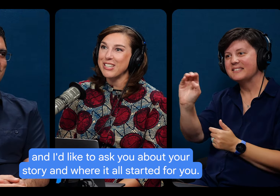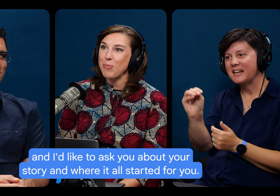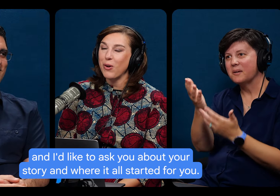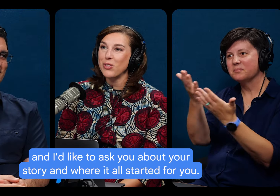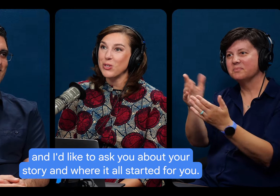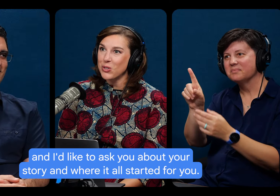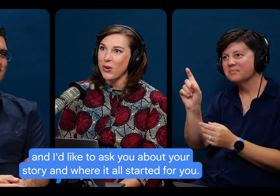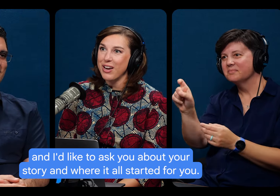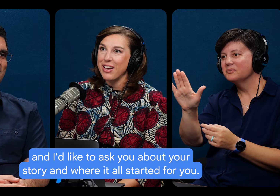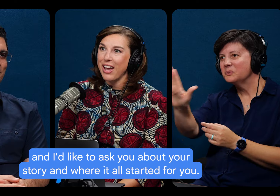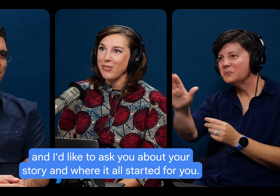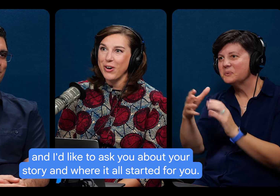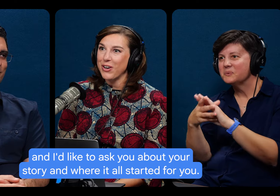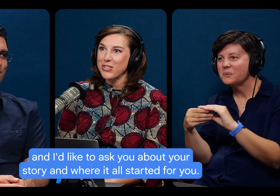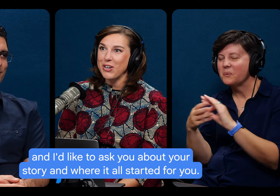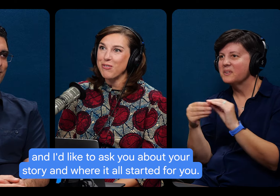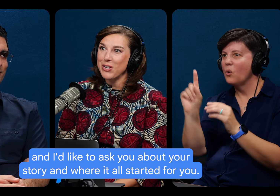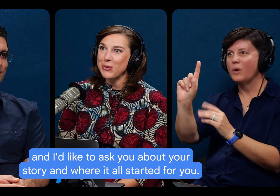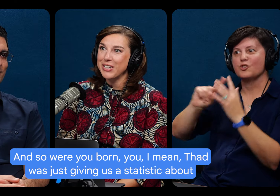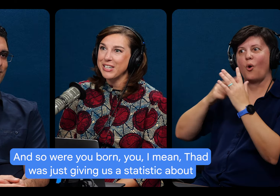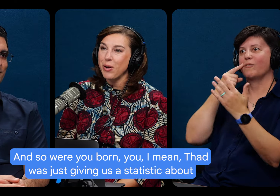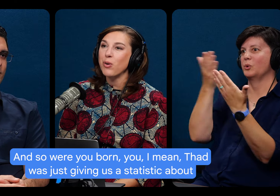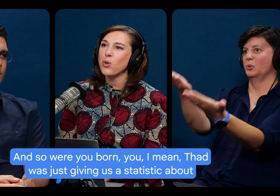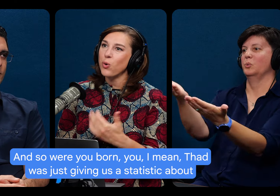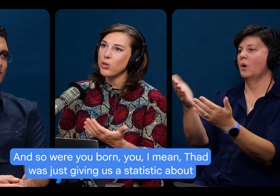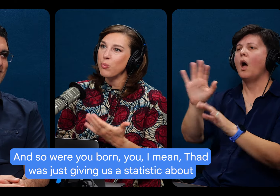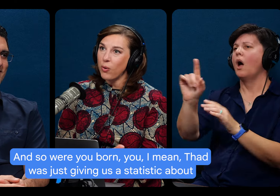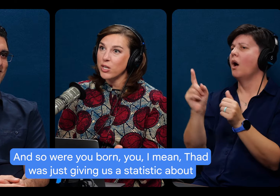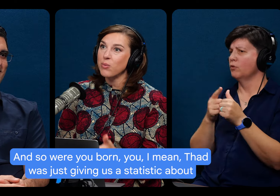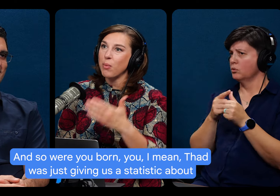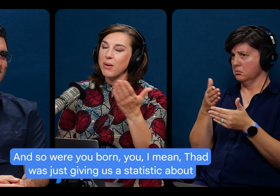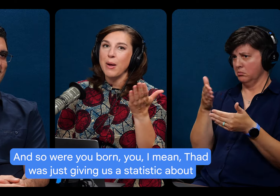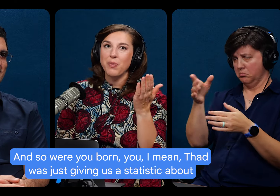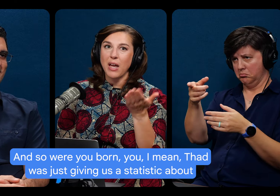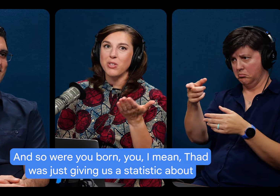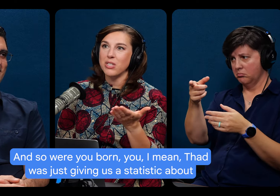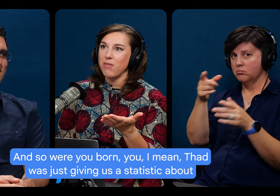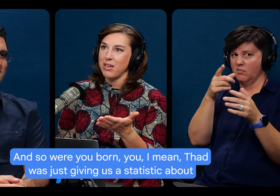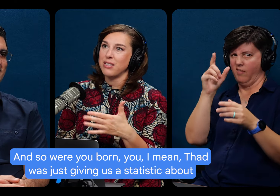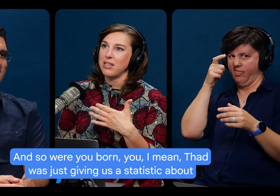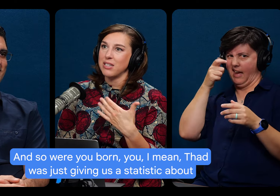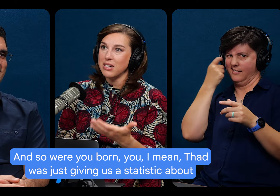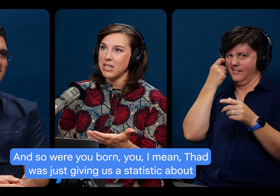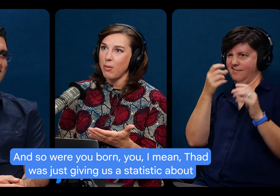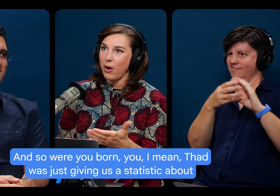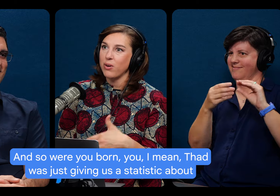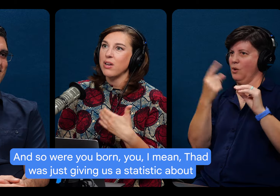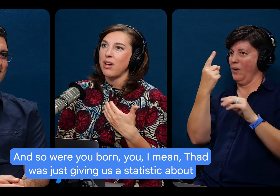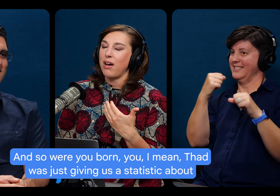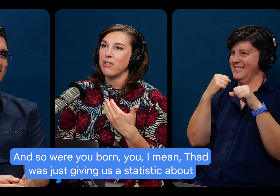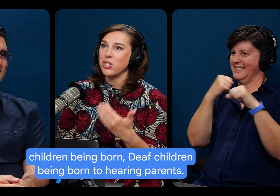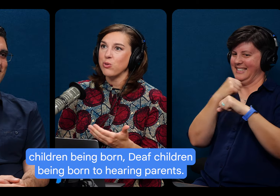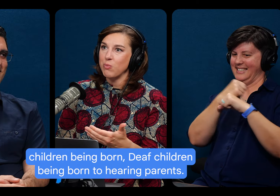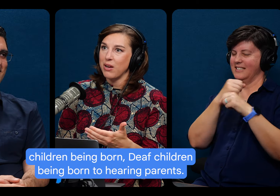ask you about your story and where it all started for you. And so were you born? I mean, dad was just giving us a statistic about